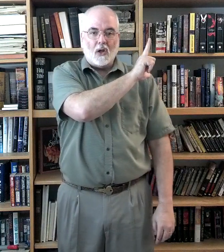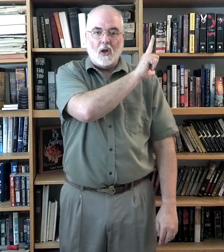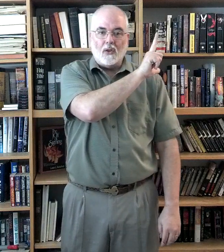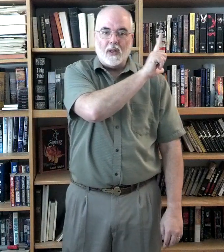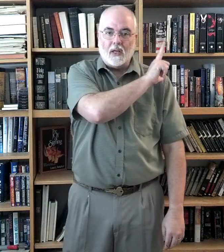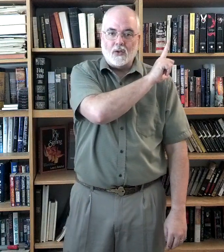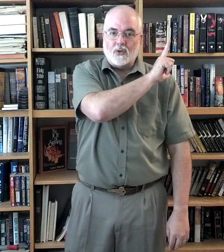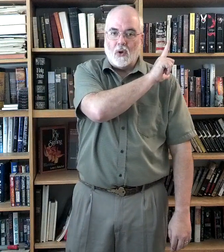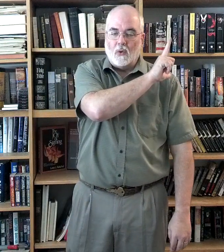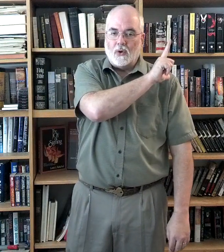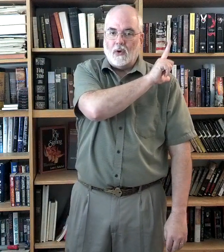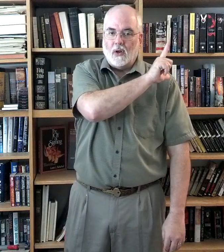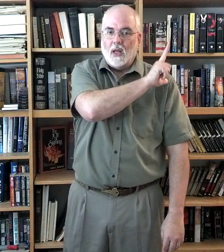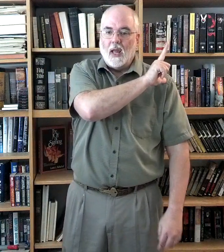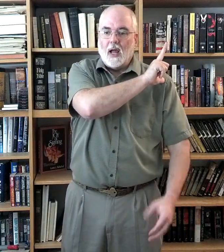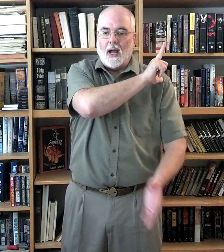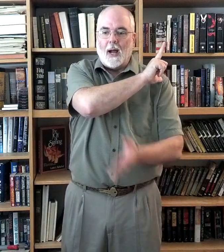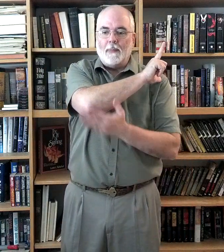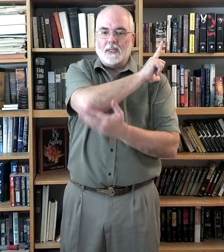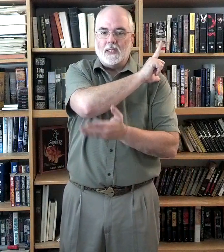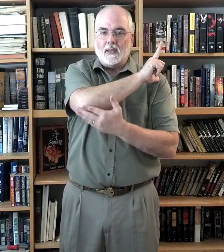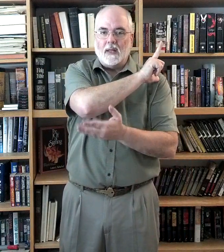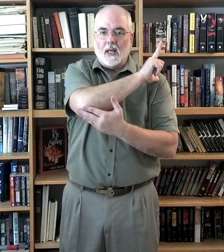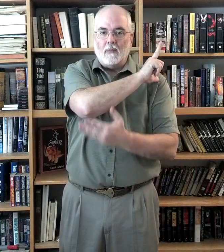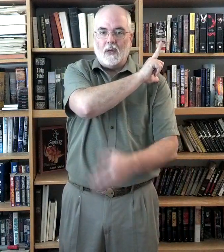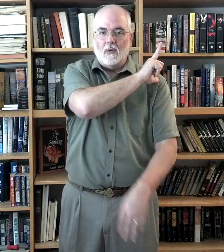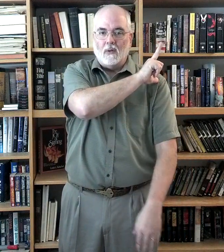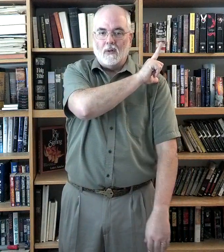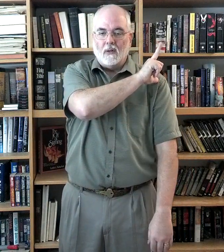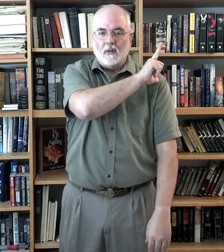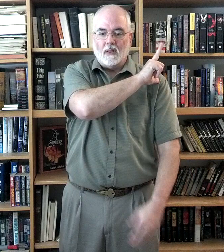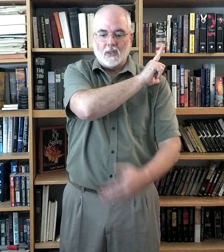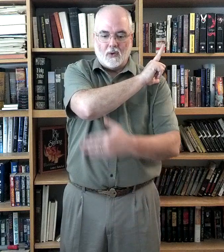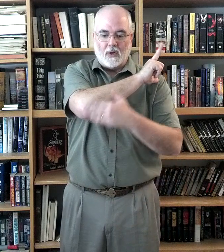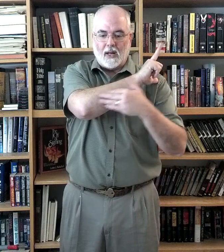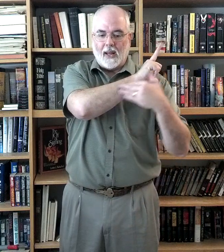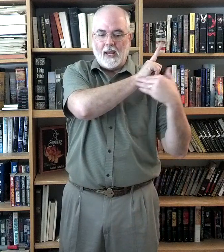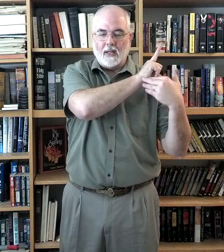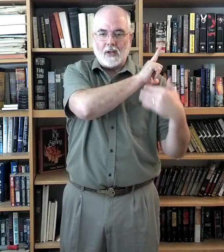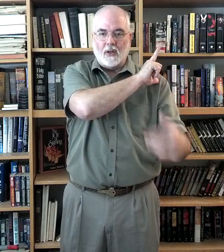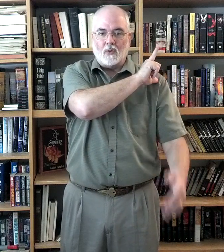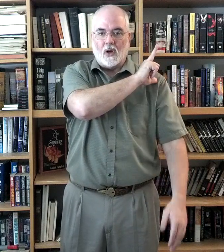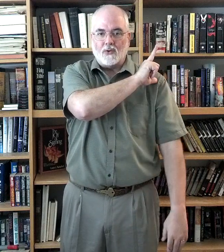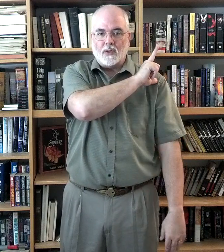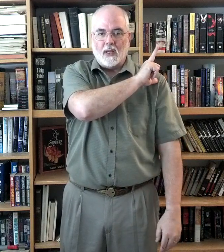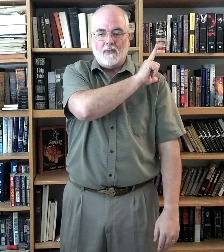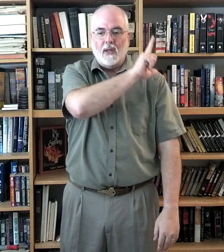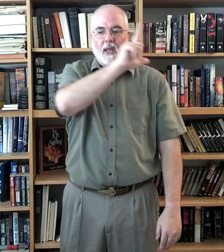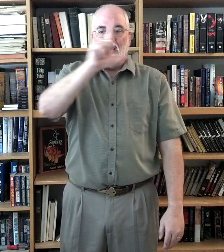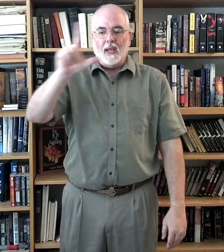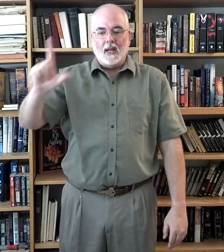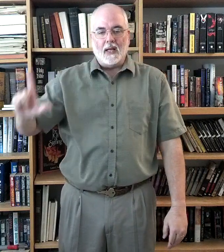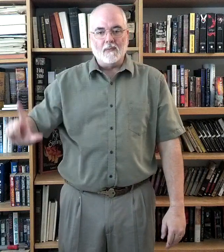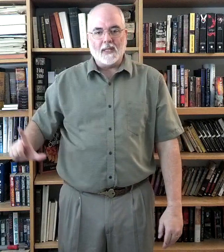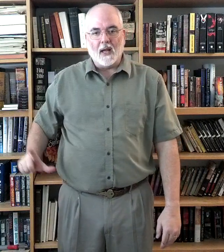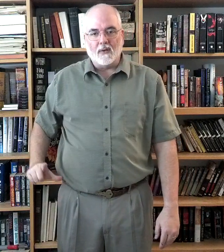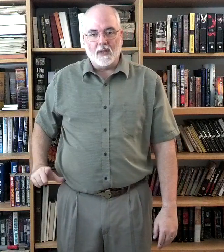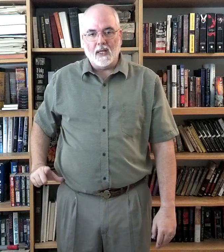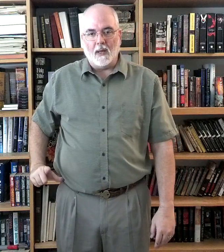on the shoulder opposite the elbow. So your hand is actually across yourself. And it comes down to the hip.